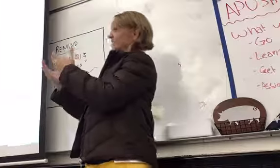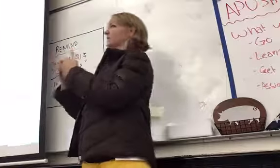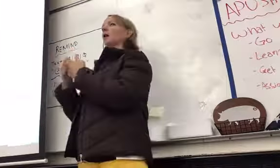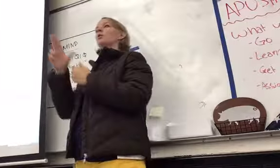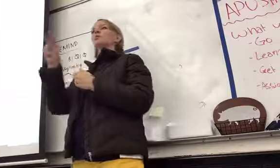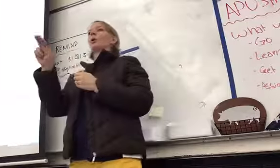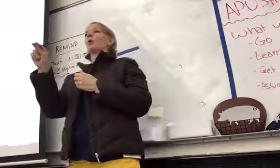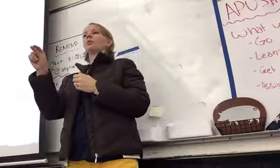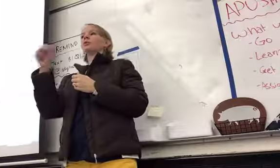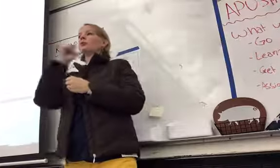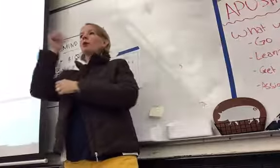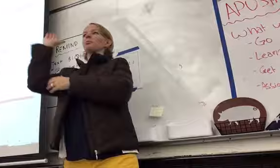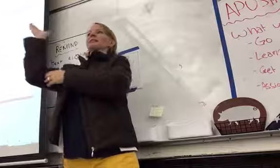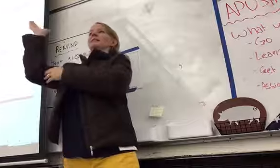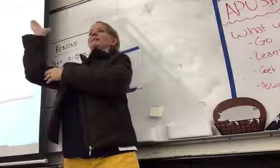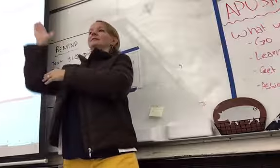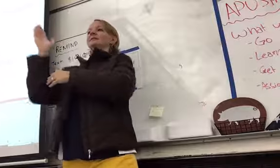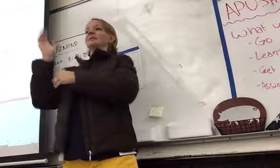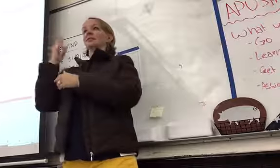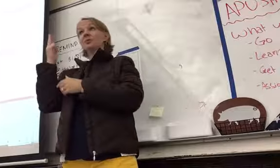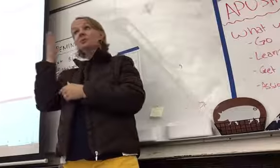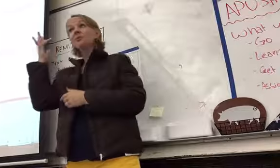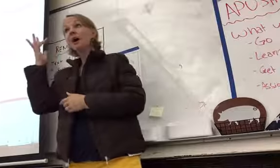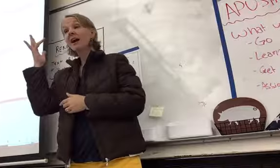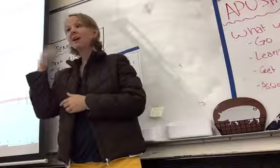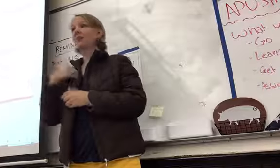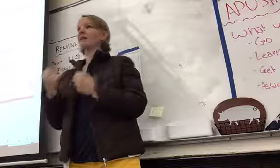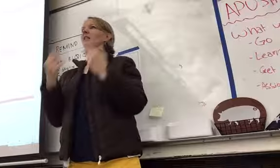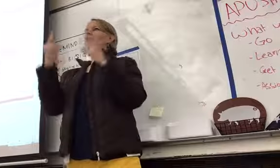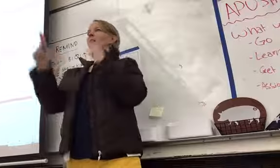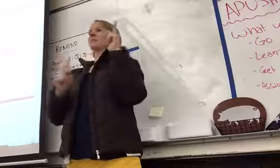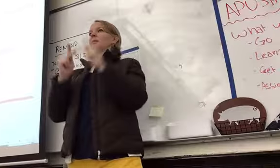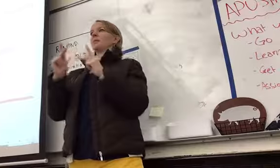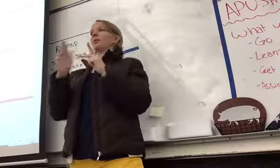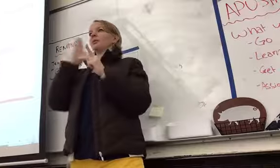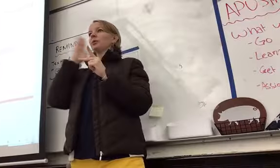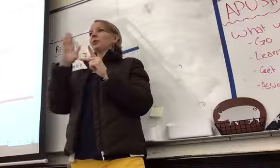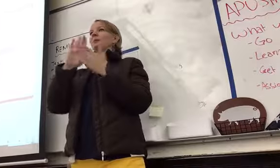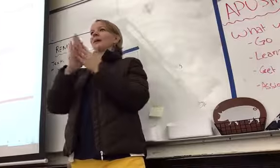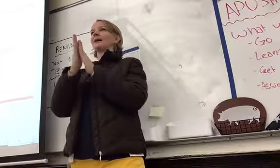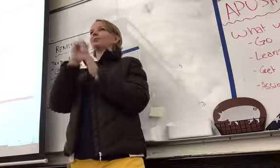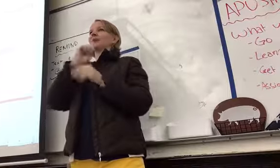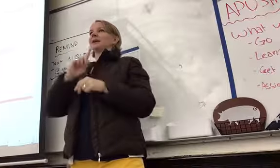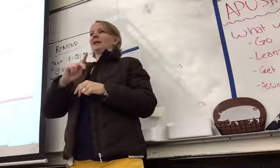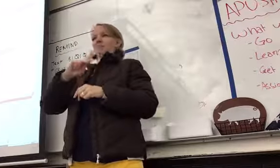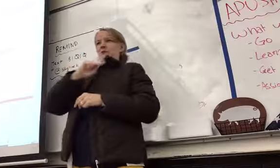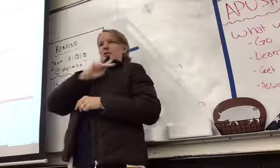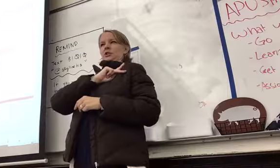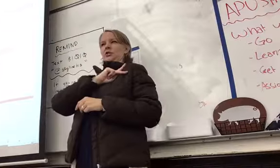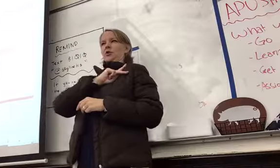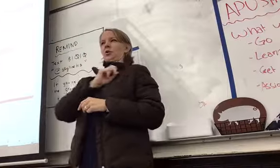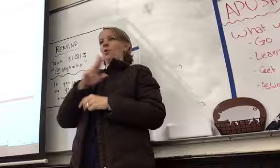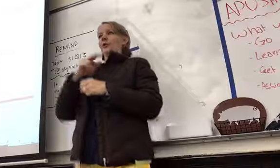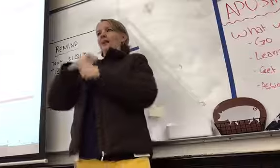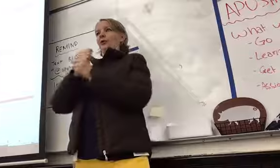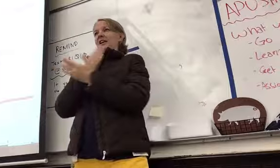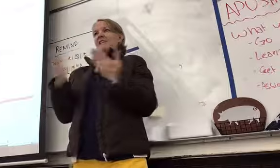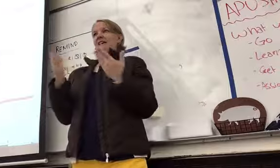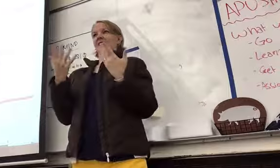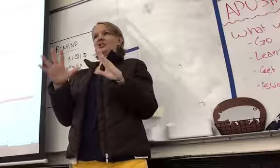you won't be presenting, and here's why. We have a lot of people that will get very personal, or they will create a thing that they don't want to share. I